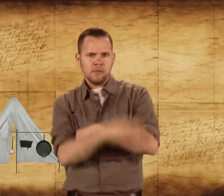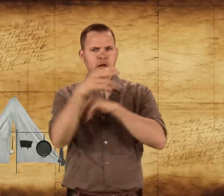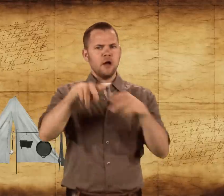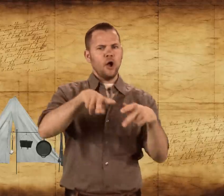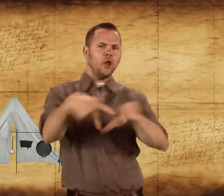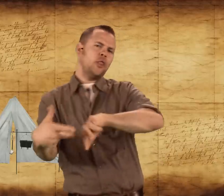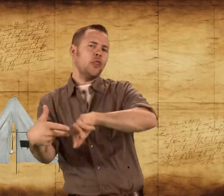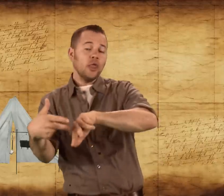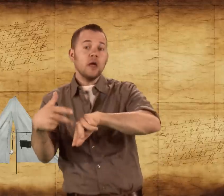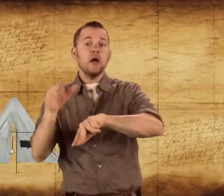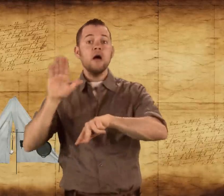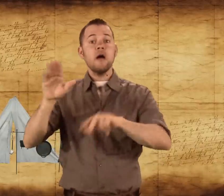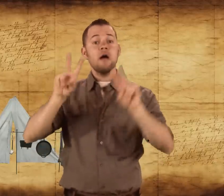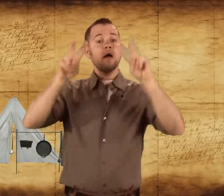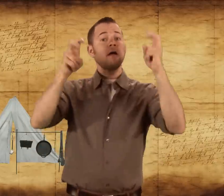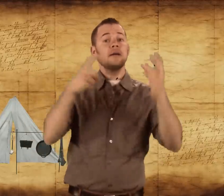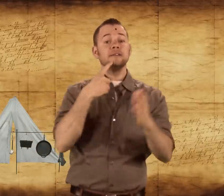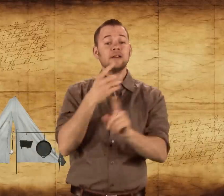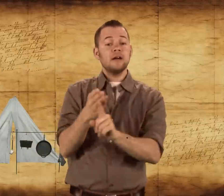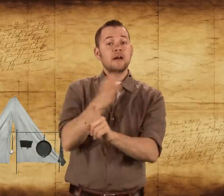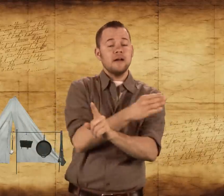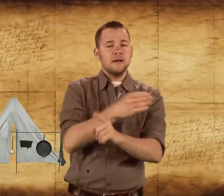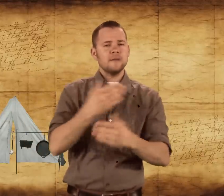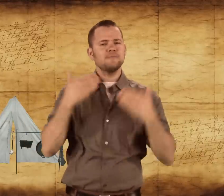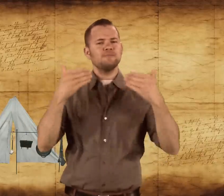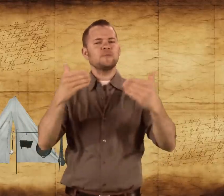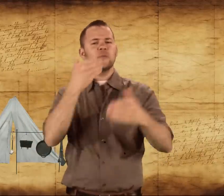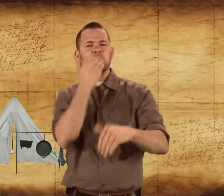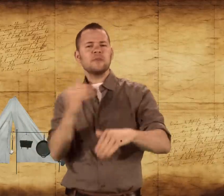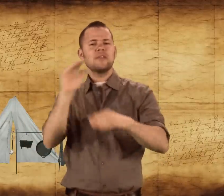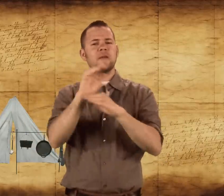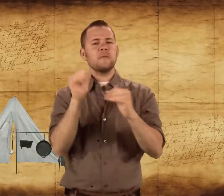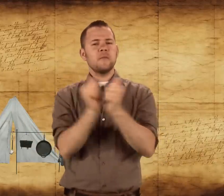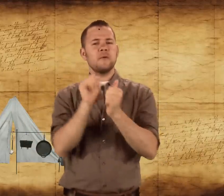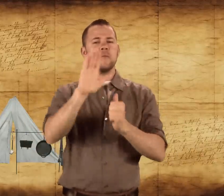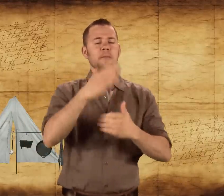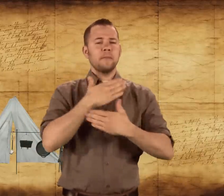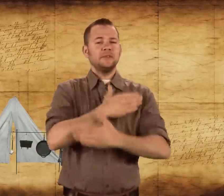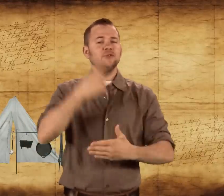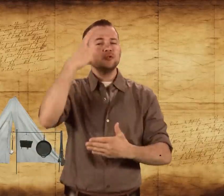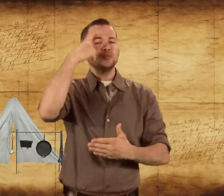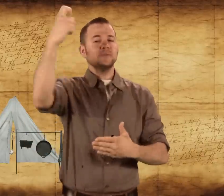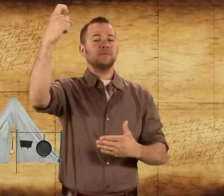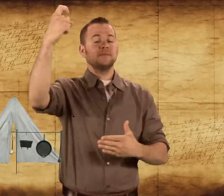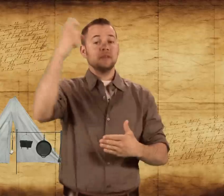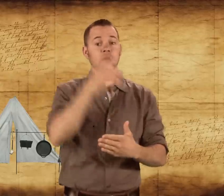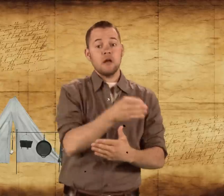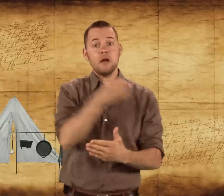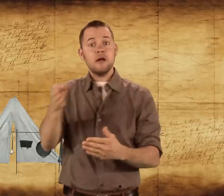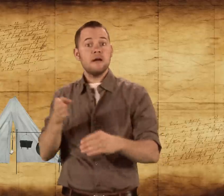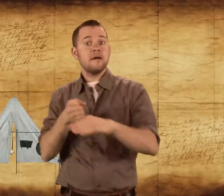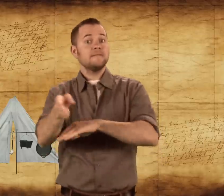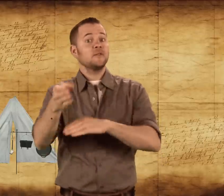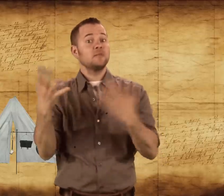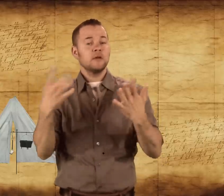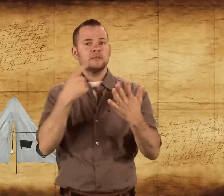The first night they slept next to each other and they ended up misplaced. He said goodnight with your sweet dreams and the other said,